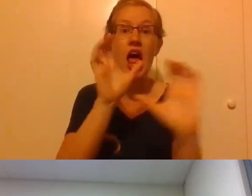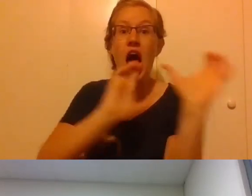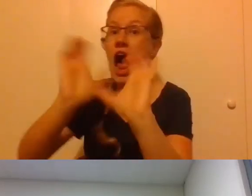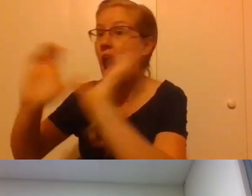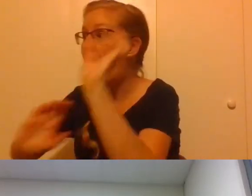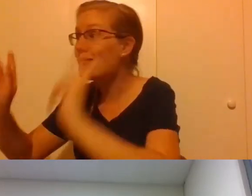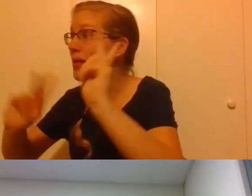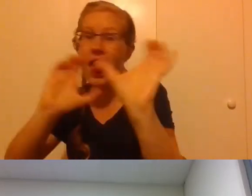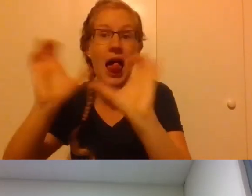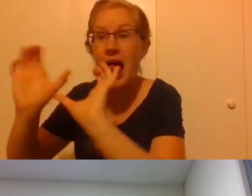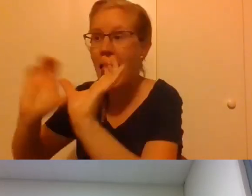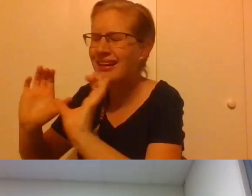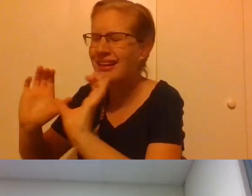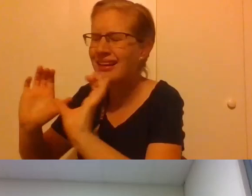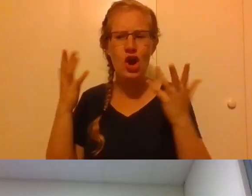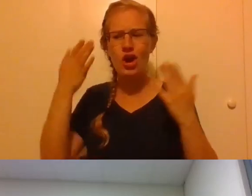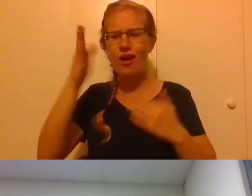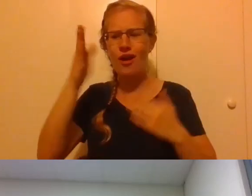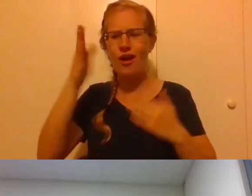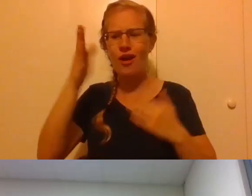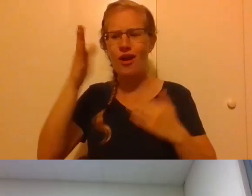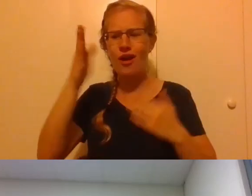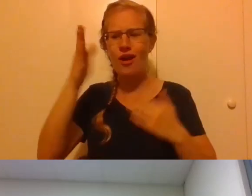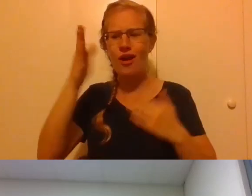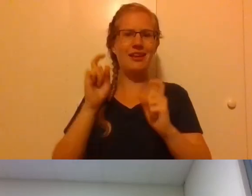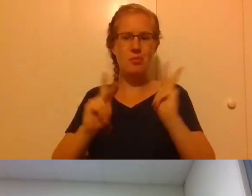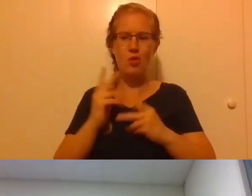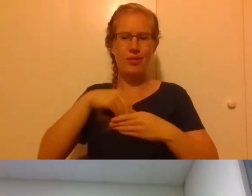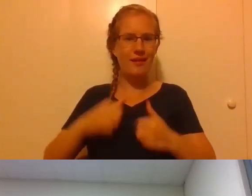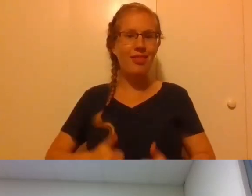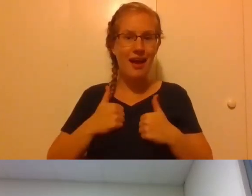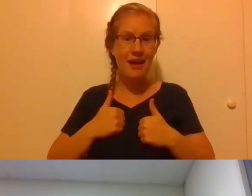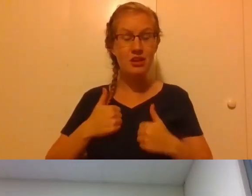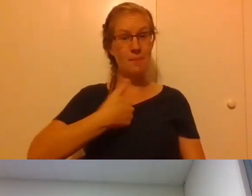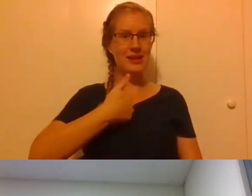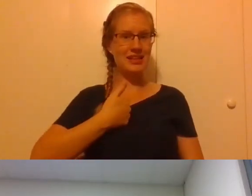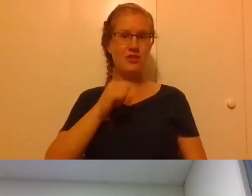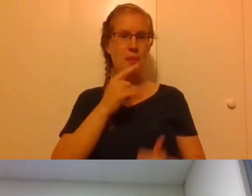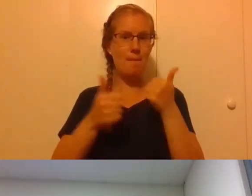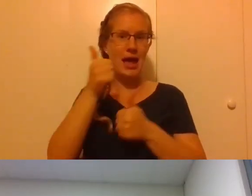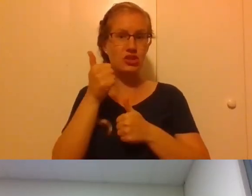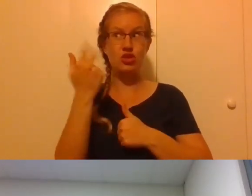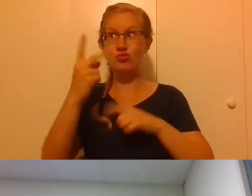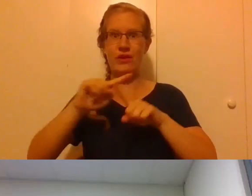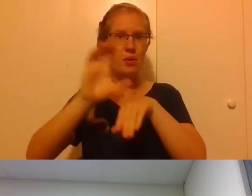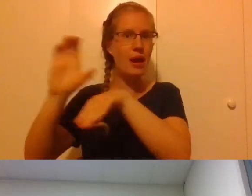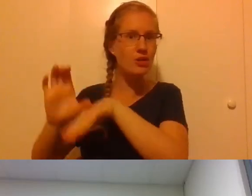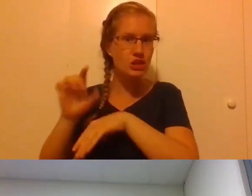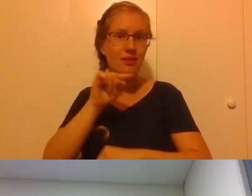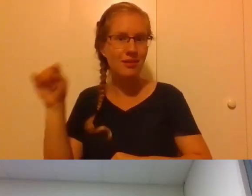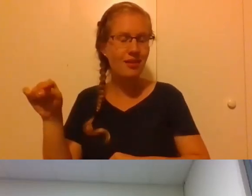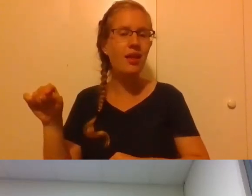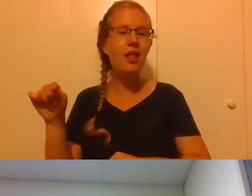find new people. God's already placed people in our lives. I was a pastor in two different parishes. And in